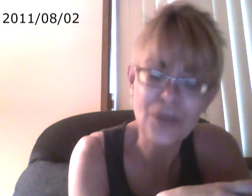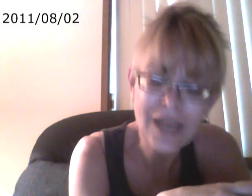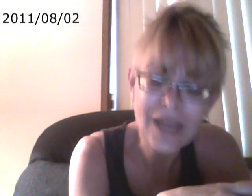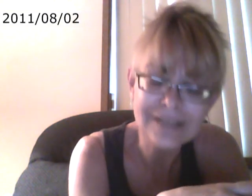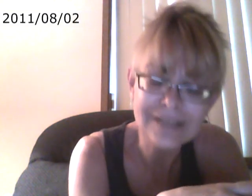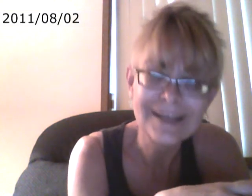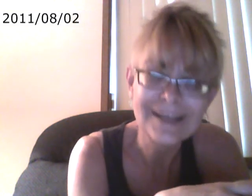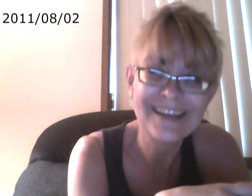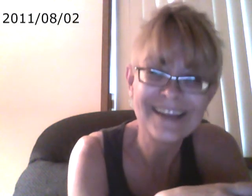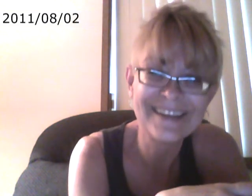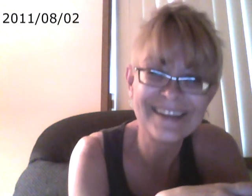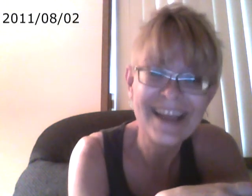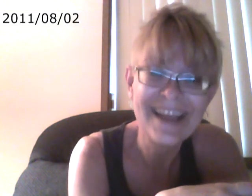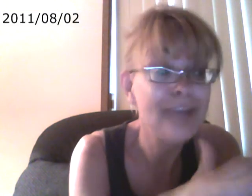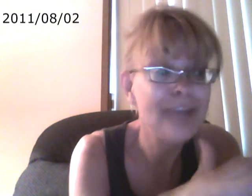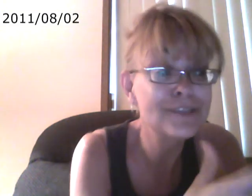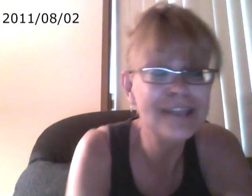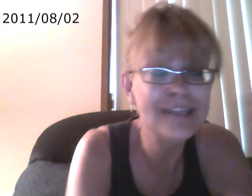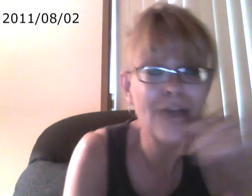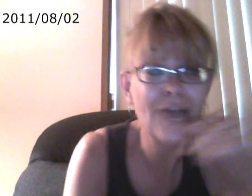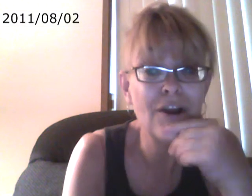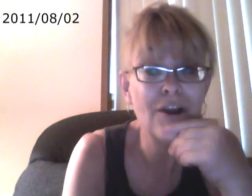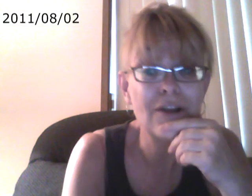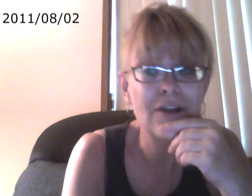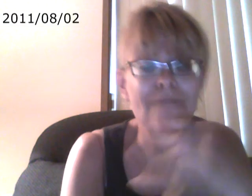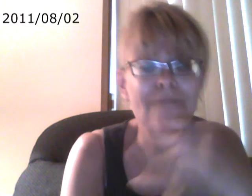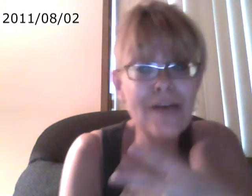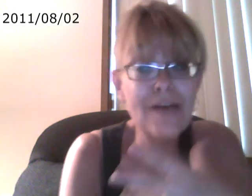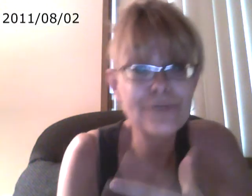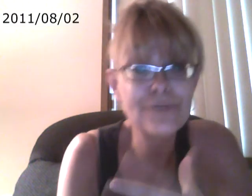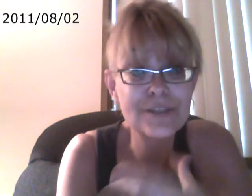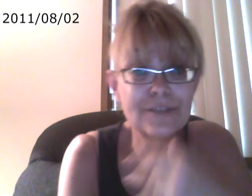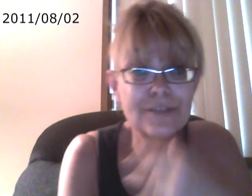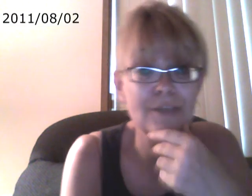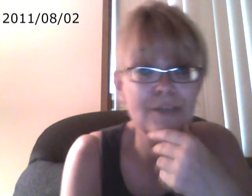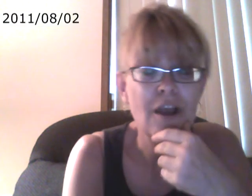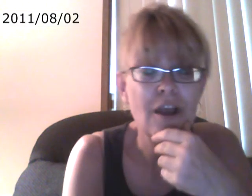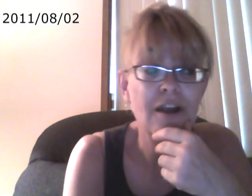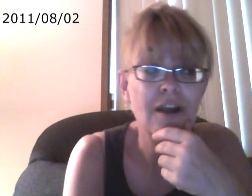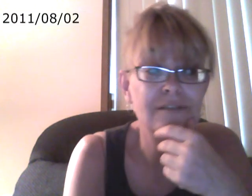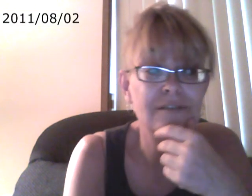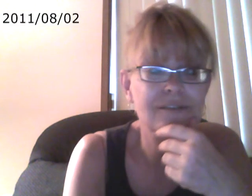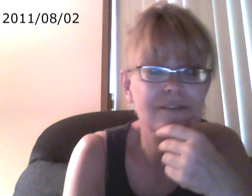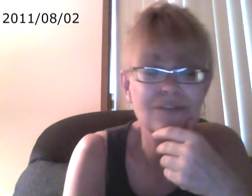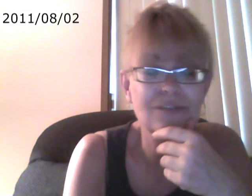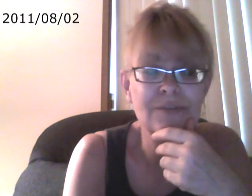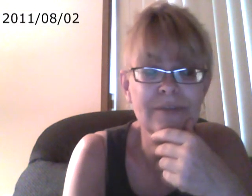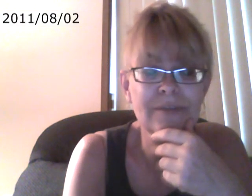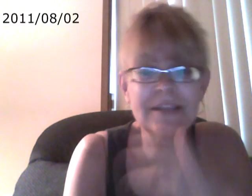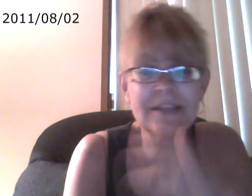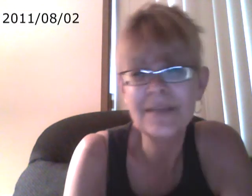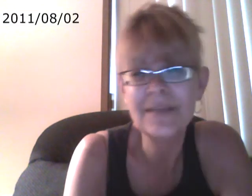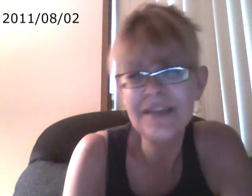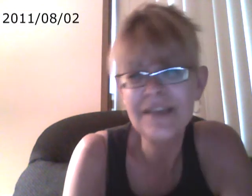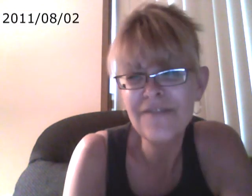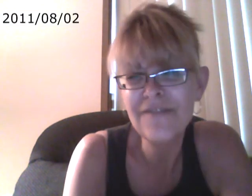right. And you can see how our value systems are just really, really messed up because I've even